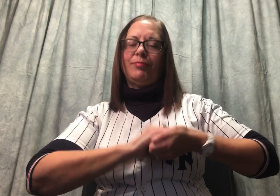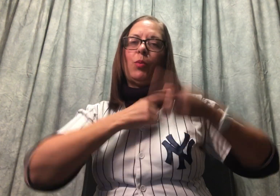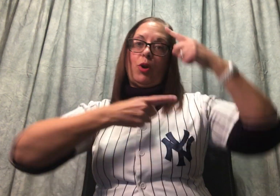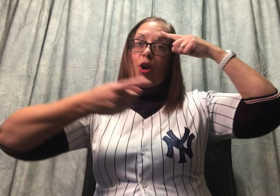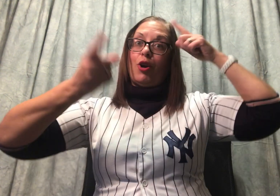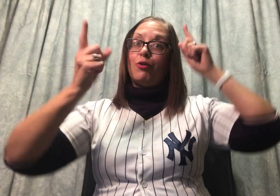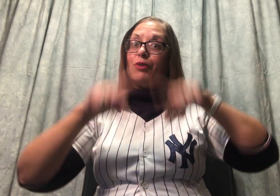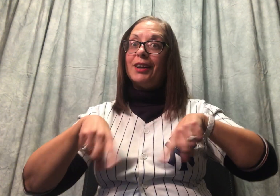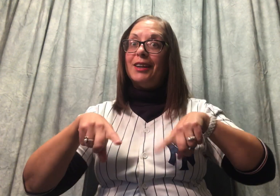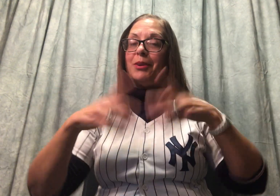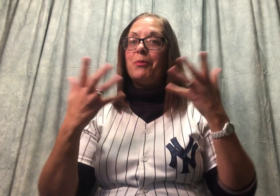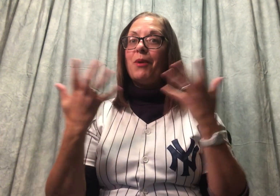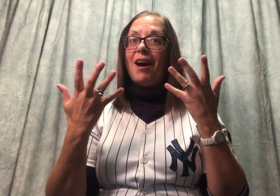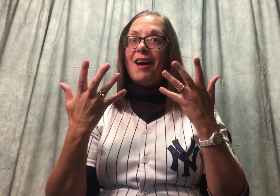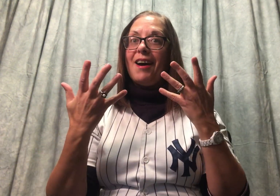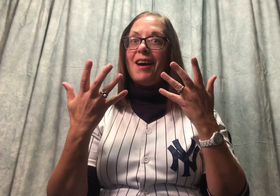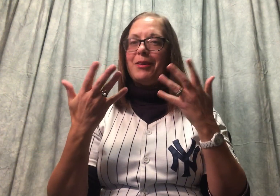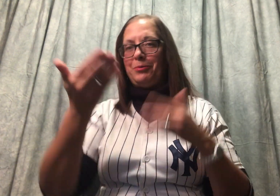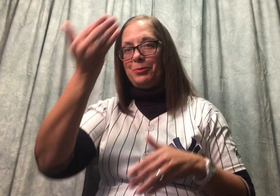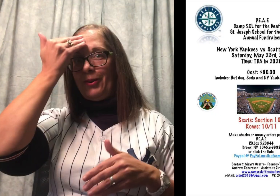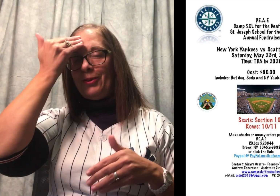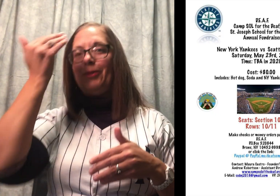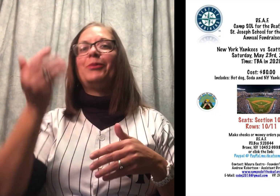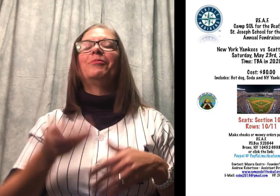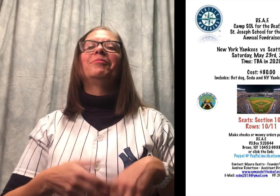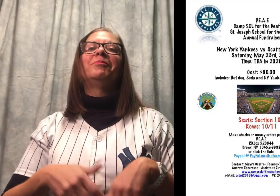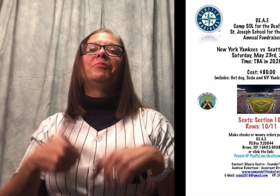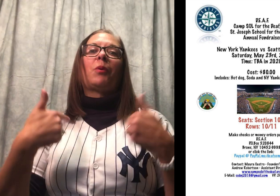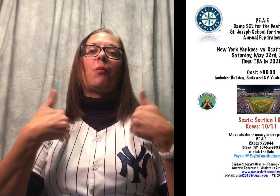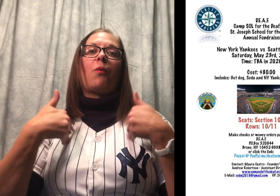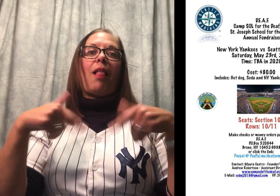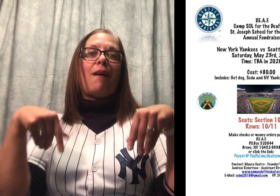I'll see And and and